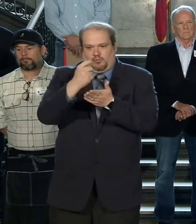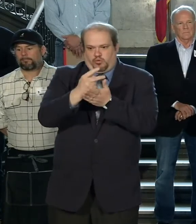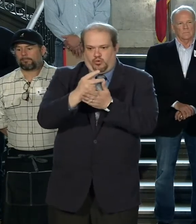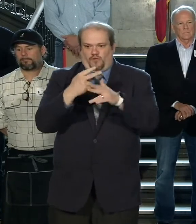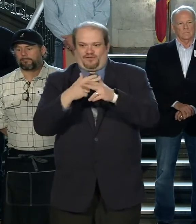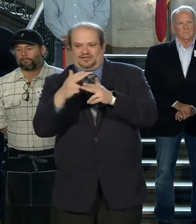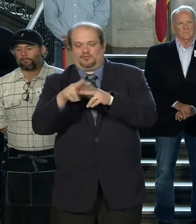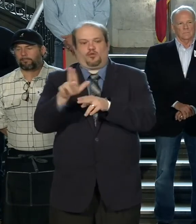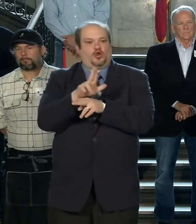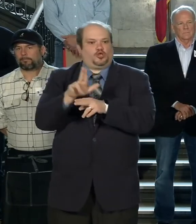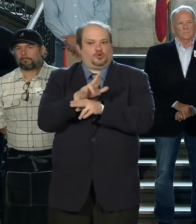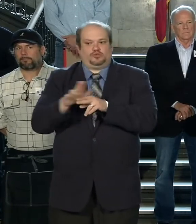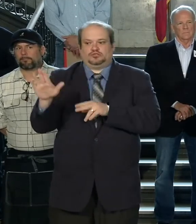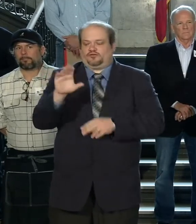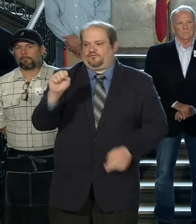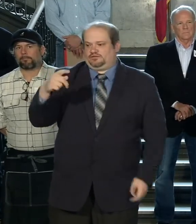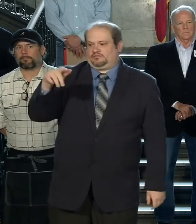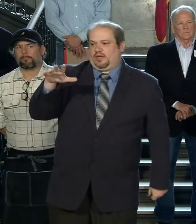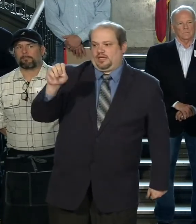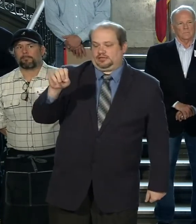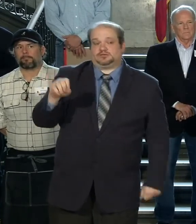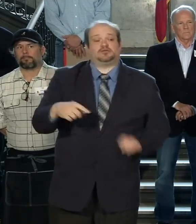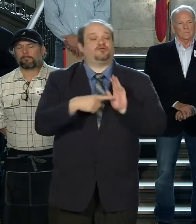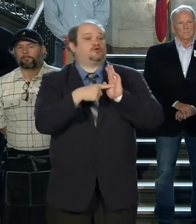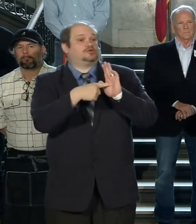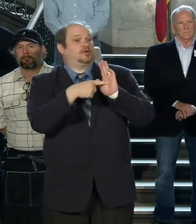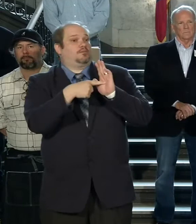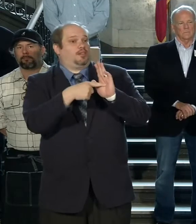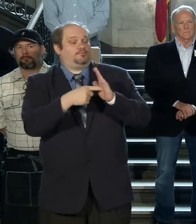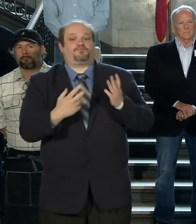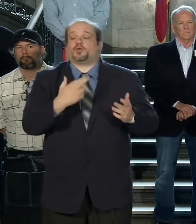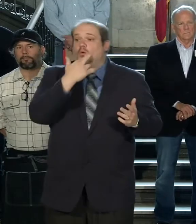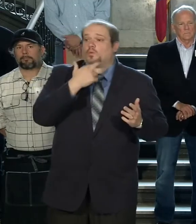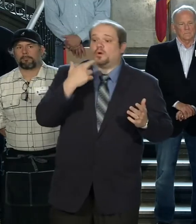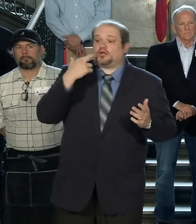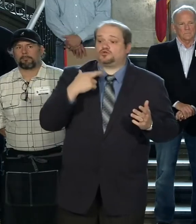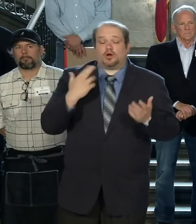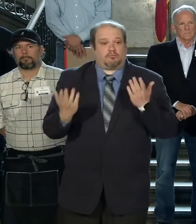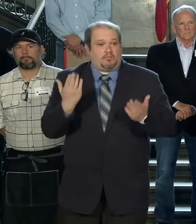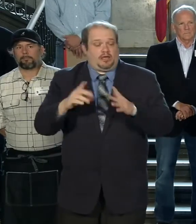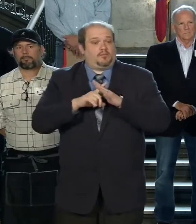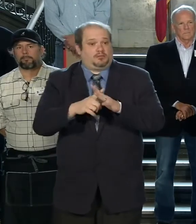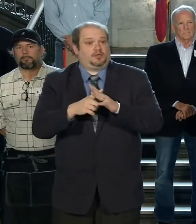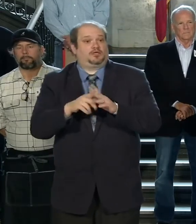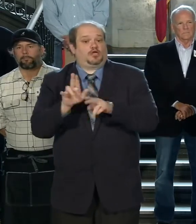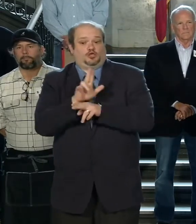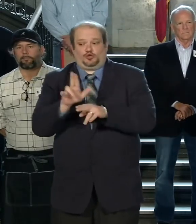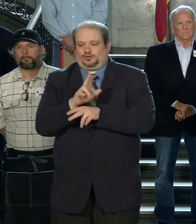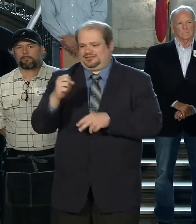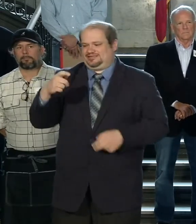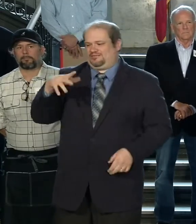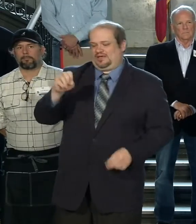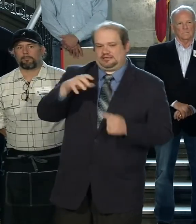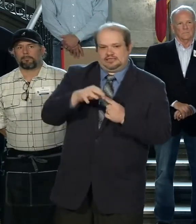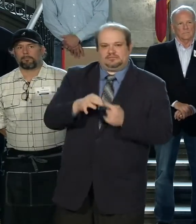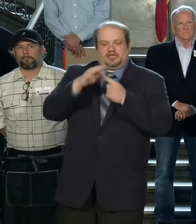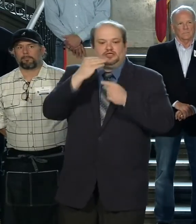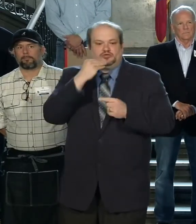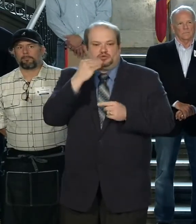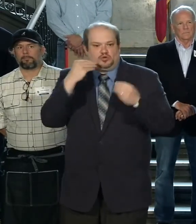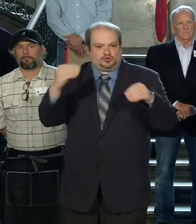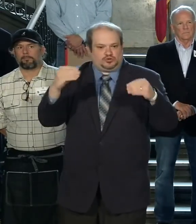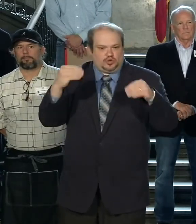temporary uses of their space. For instance, restaurants may begin using their space as specialty grocery